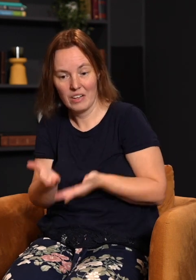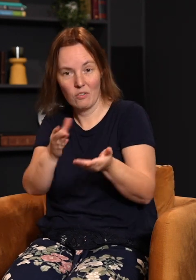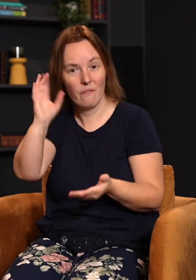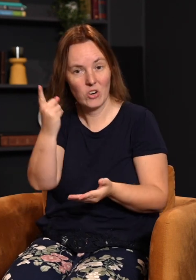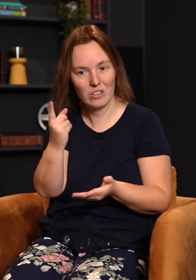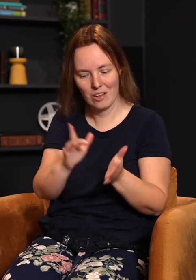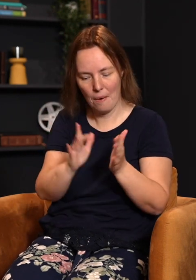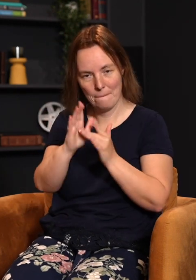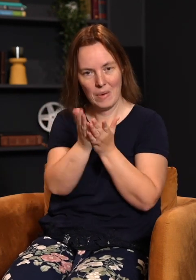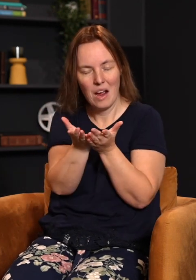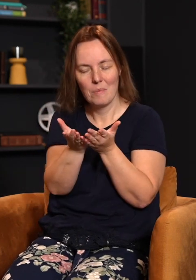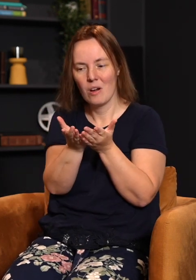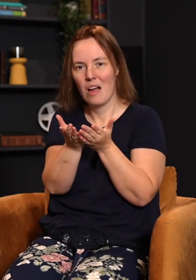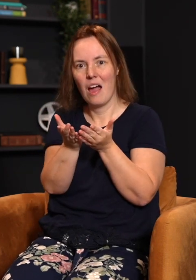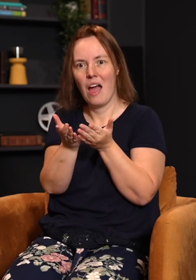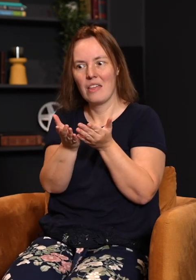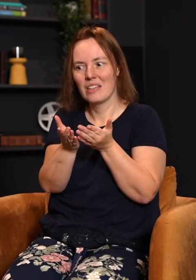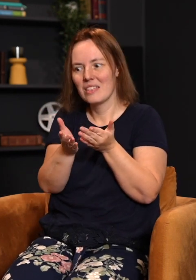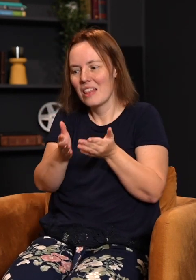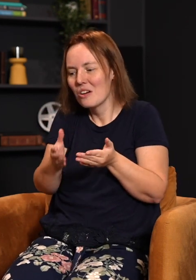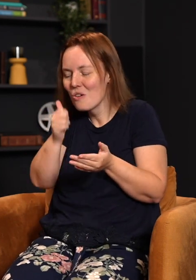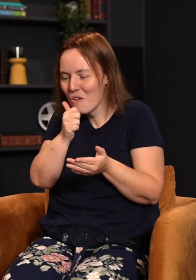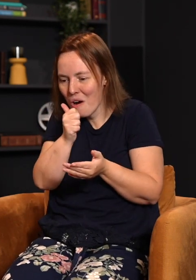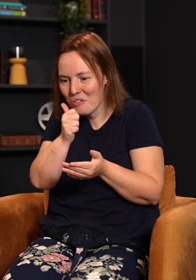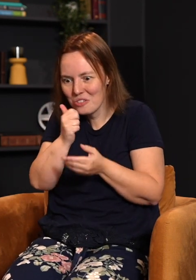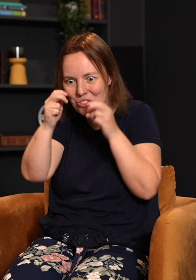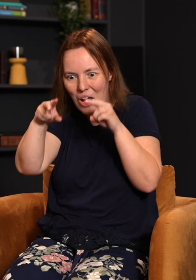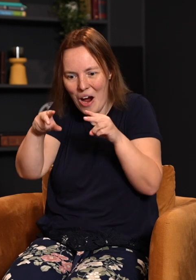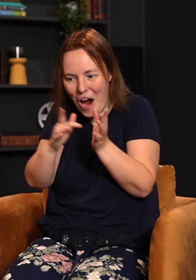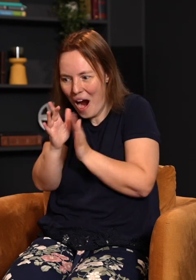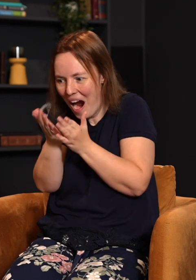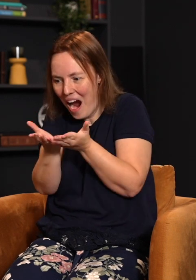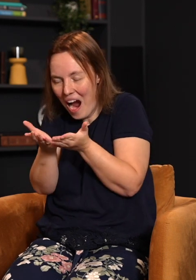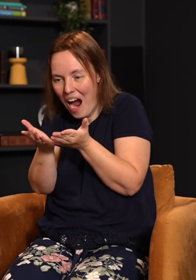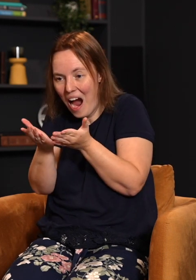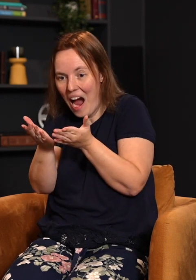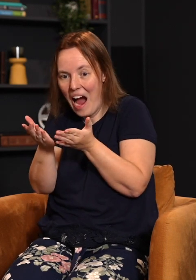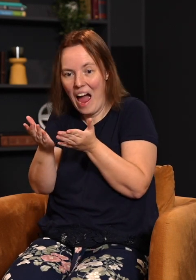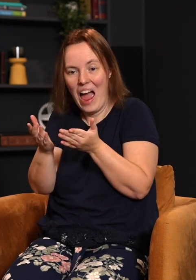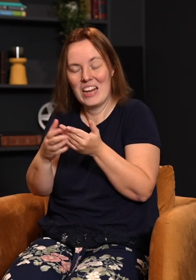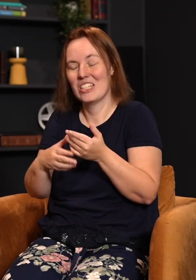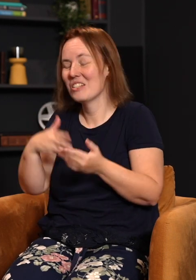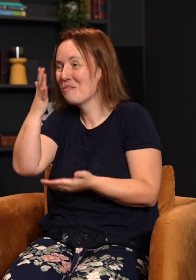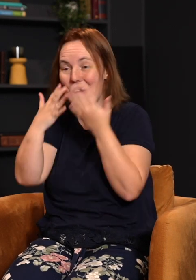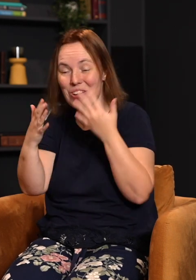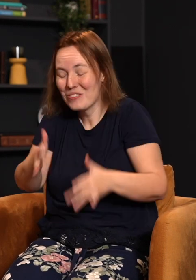first Bible, and it just warmed my heart as this little girl when she saw the Bible. There were no other gifts. When she saw the Bible, she just began to